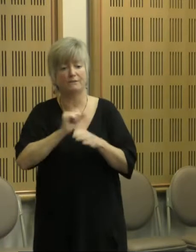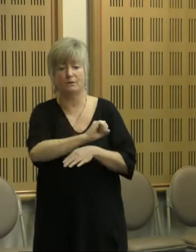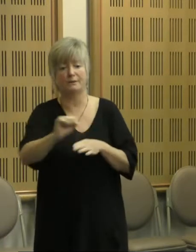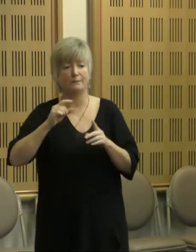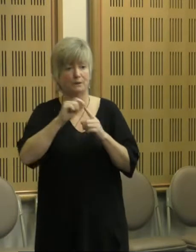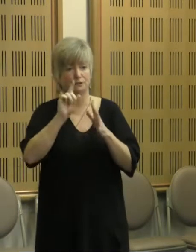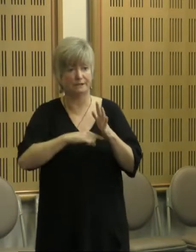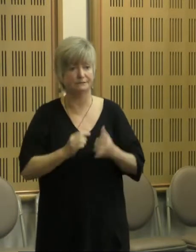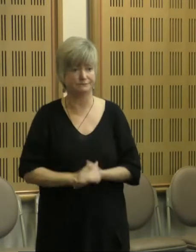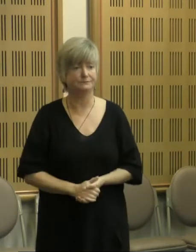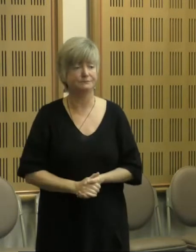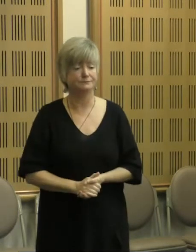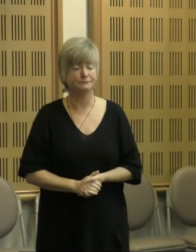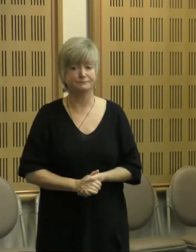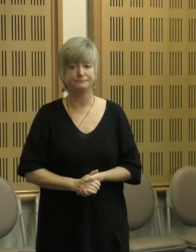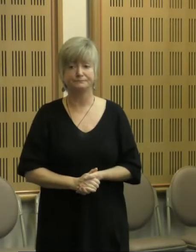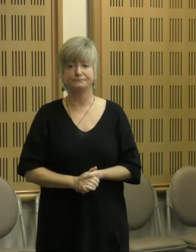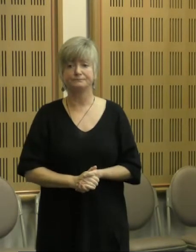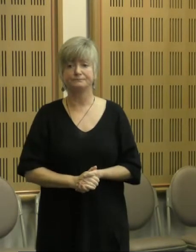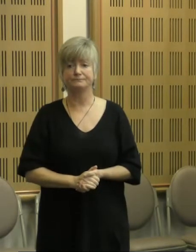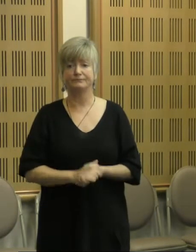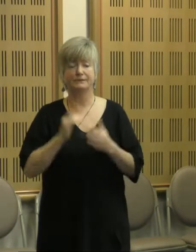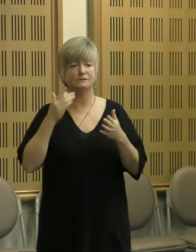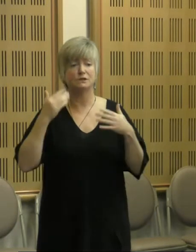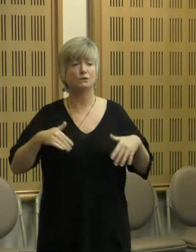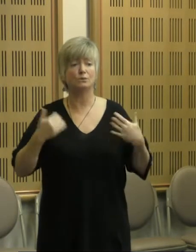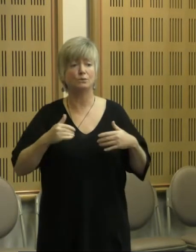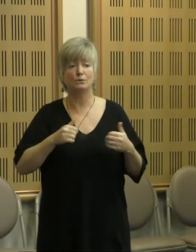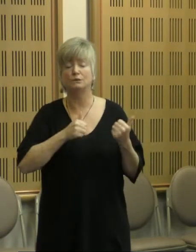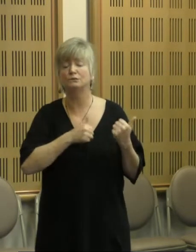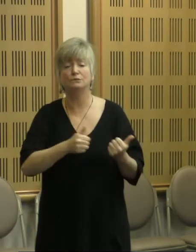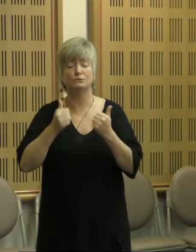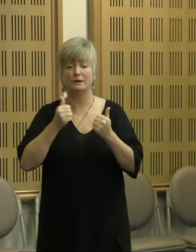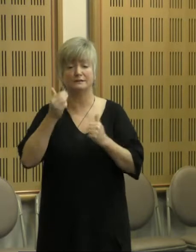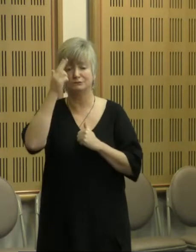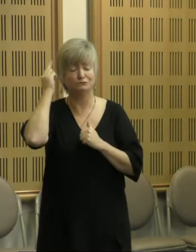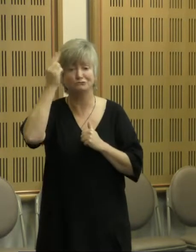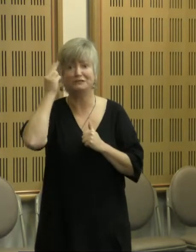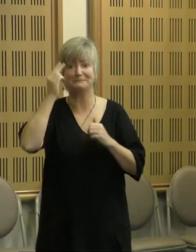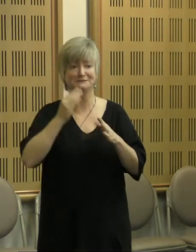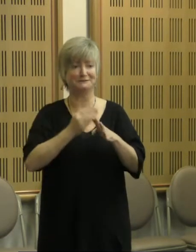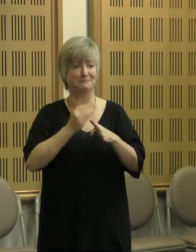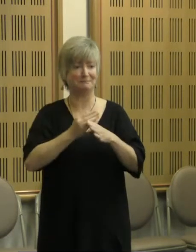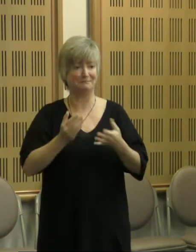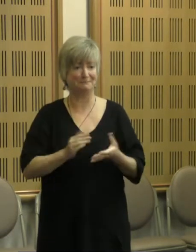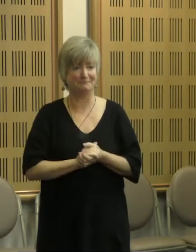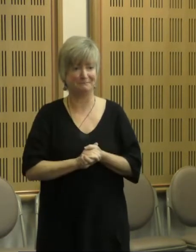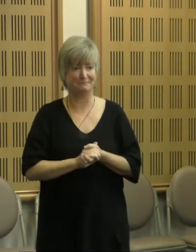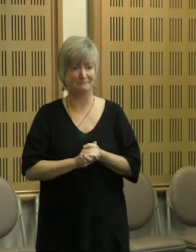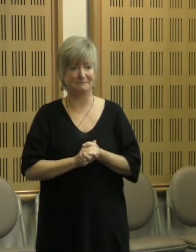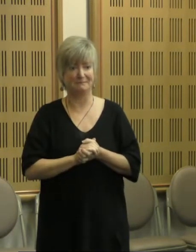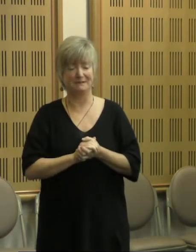Personally, this has been, you know, really a dream job. The unfinished business of treaty,